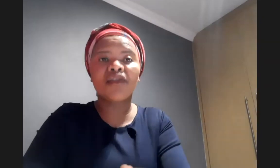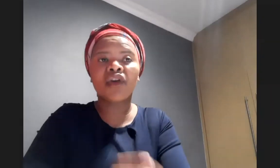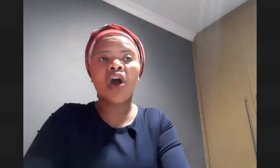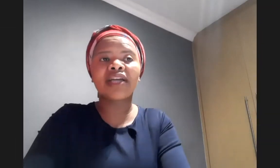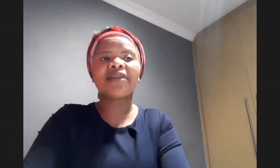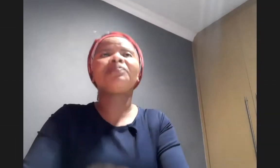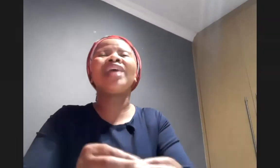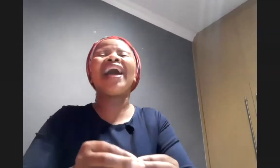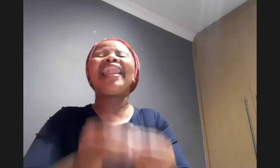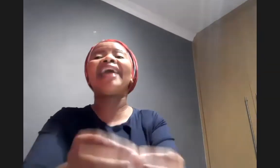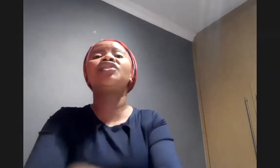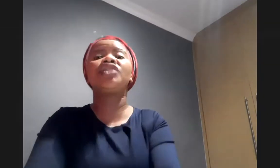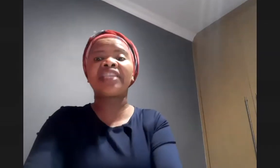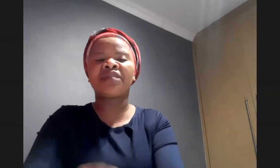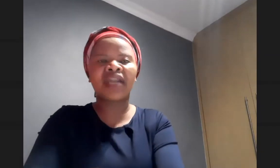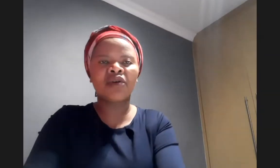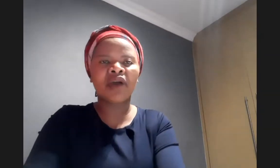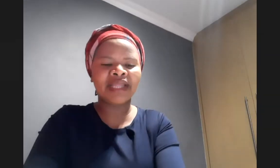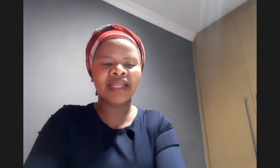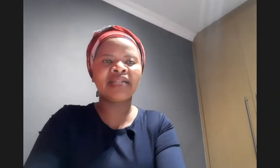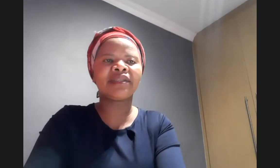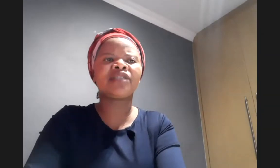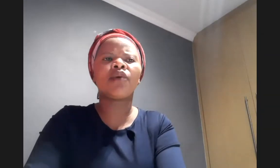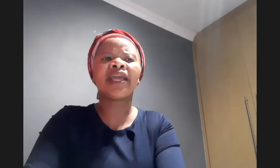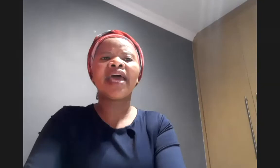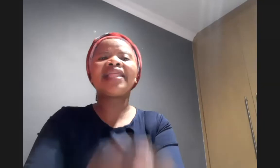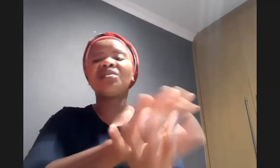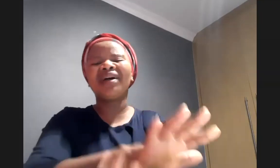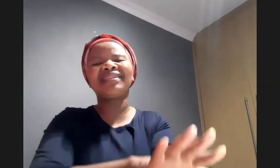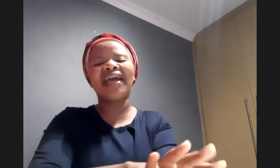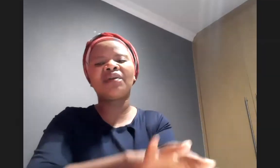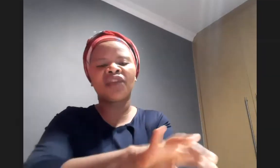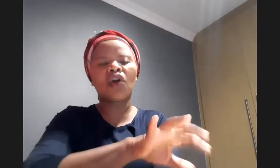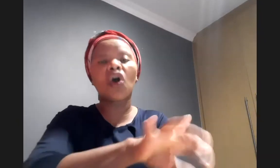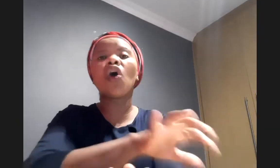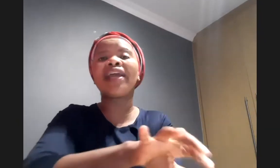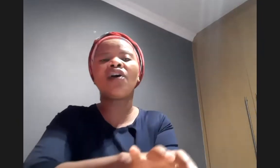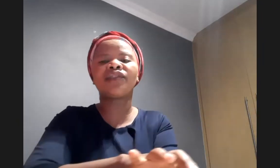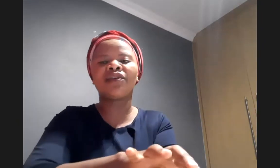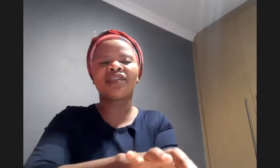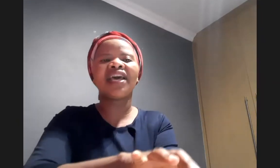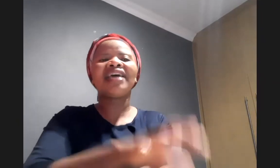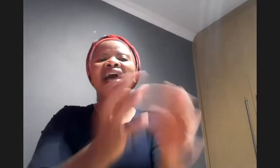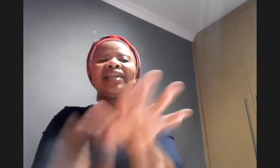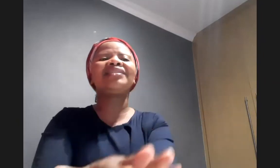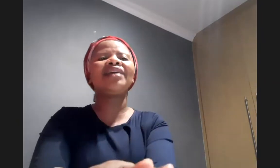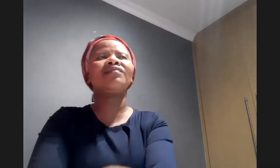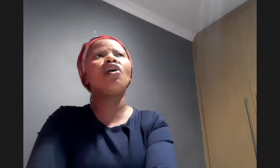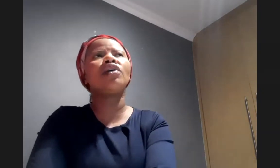god we are like jesus we're going to talk about that a little bit this morning that's the one side of the coin of service the other side of the coin of